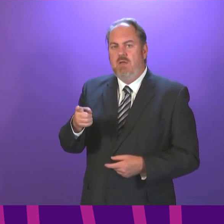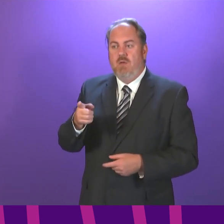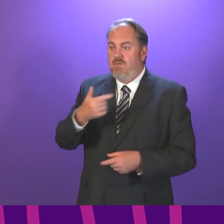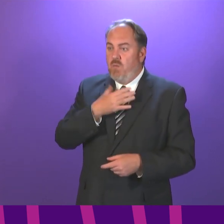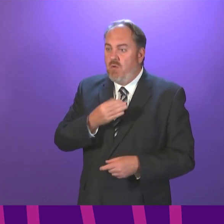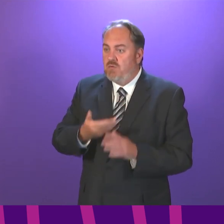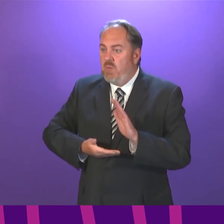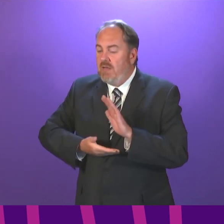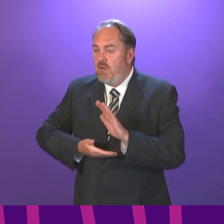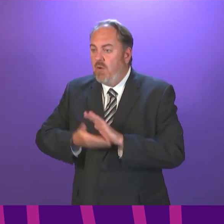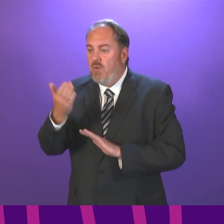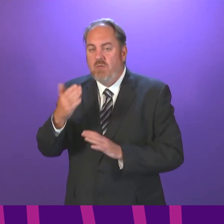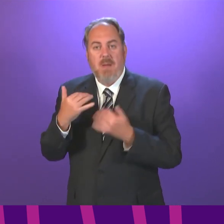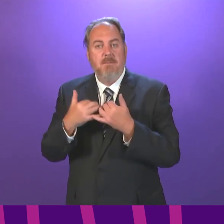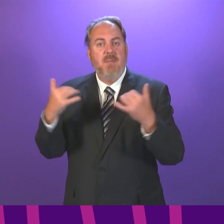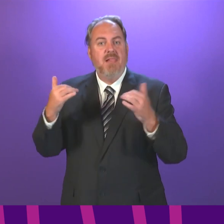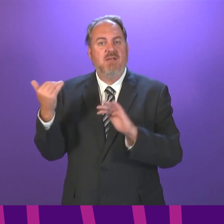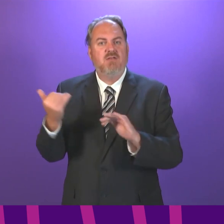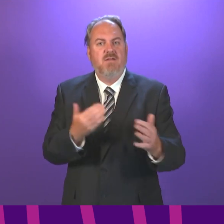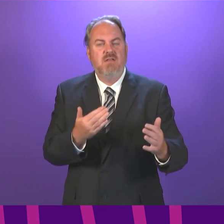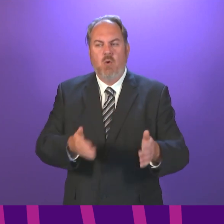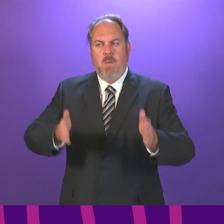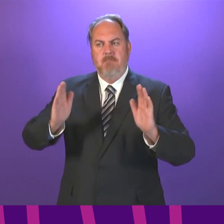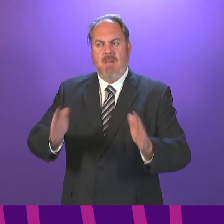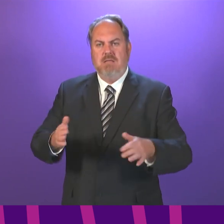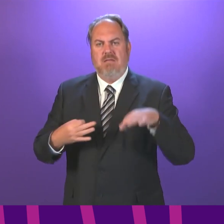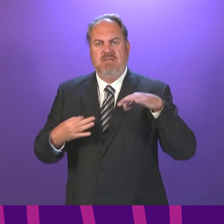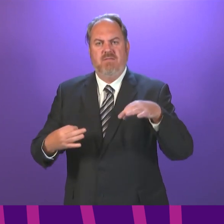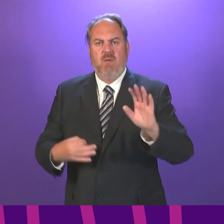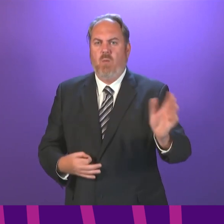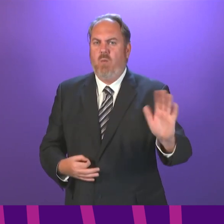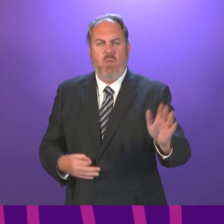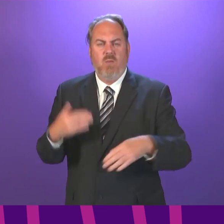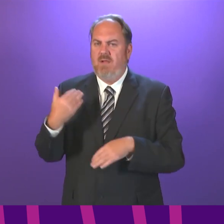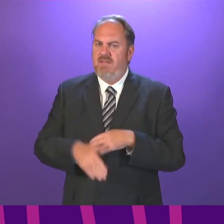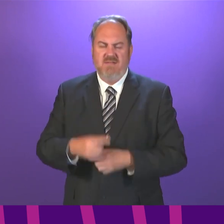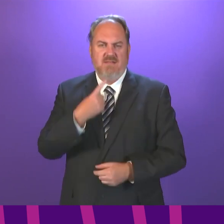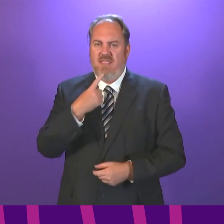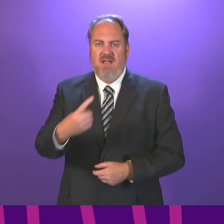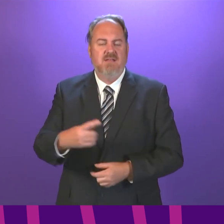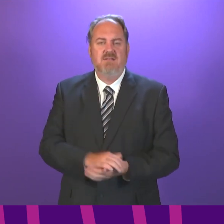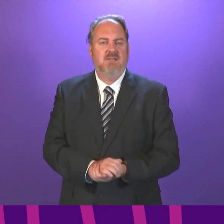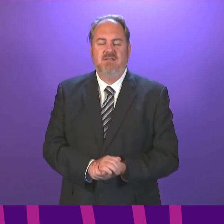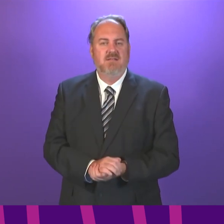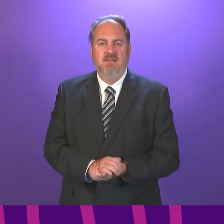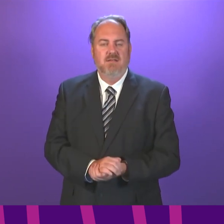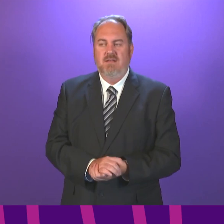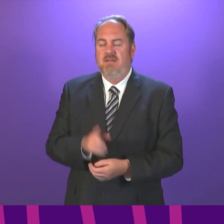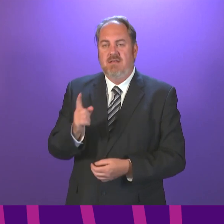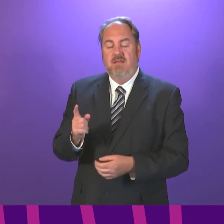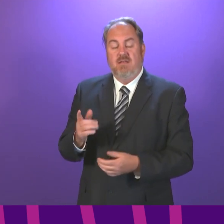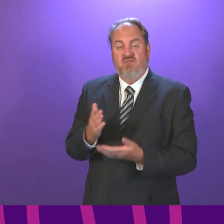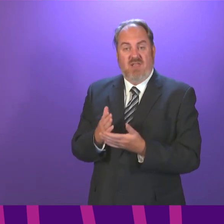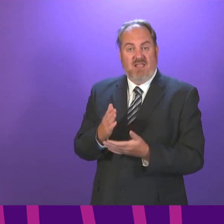that was seen as something essential for people to access. I do not think they are a replacement for